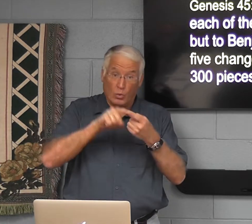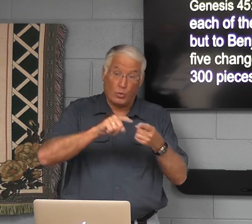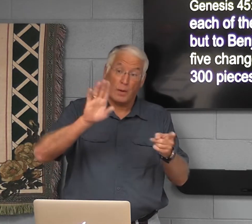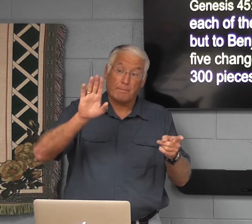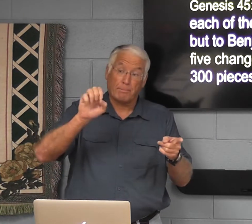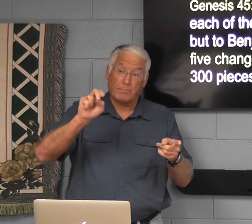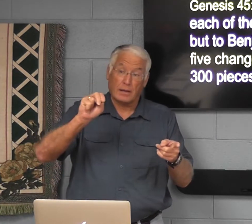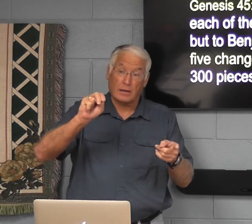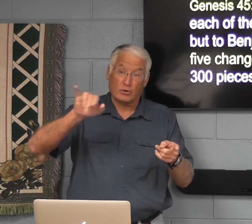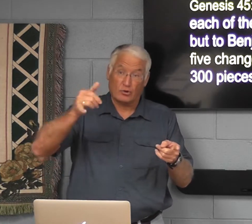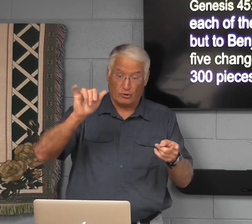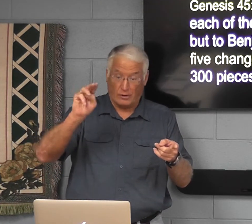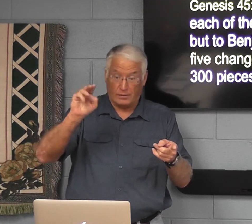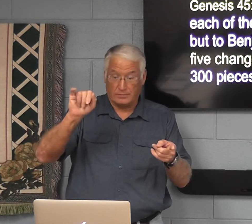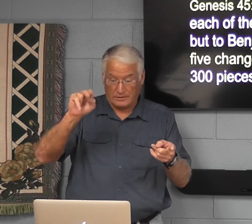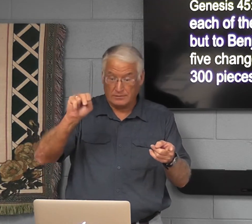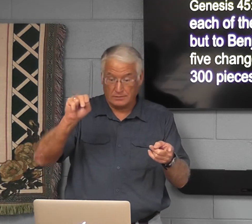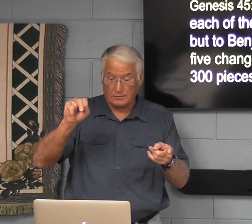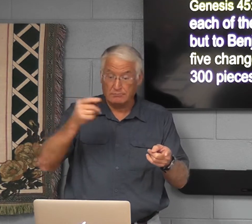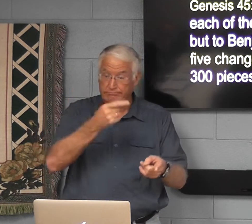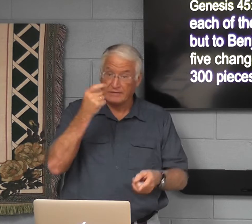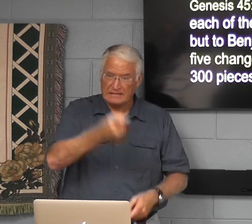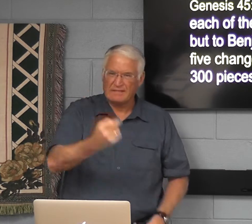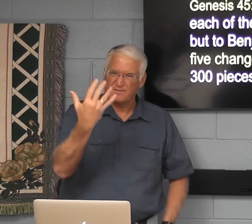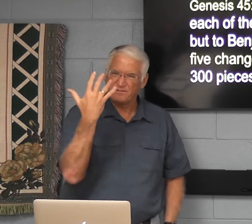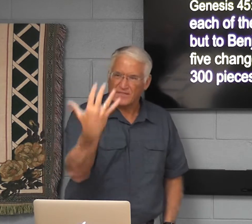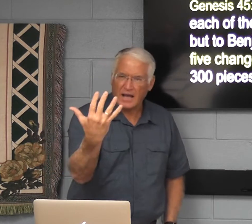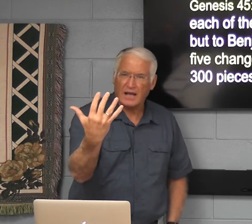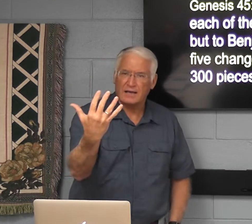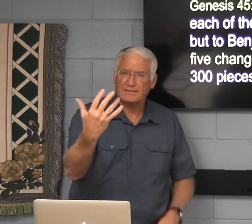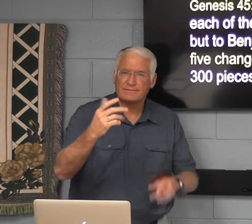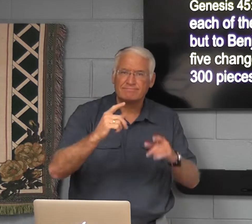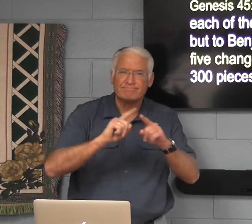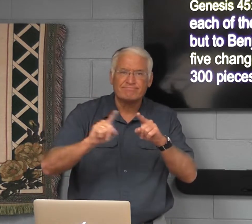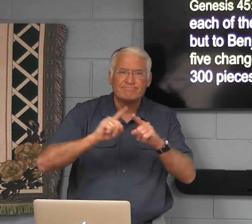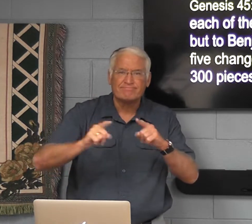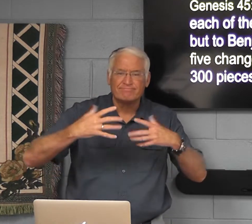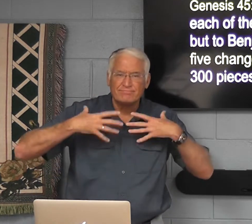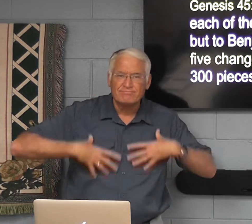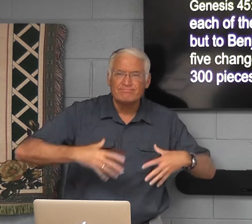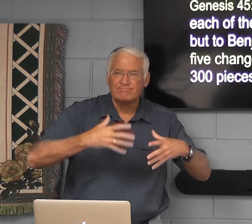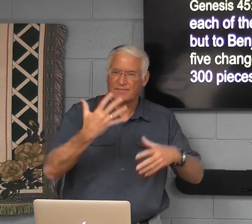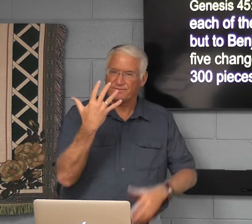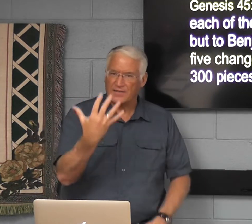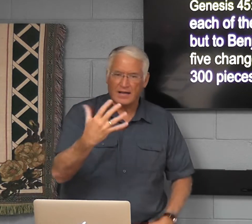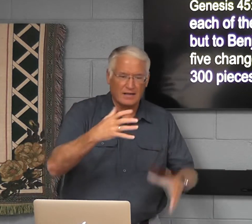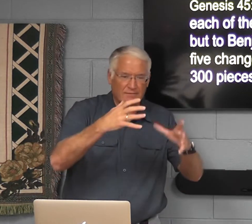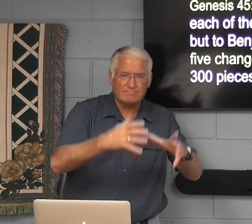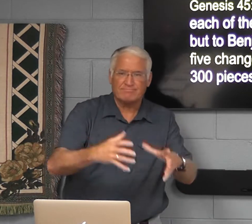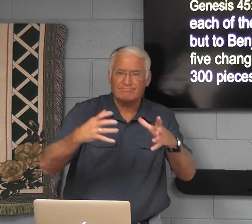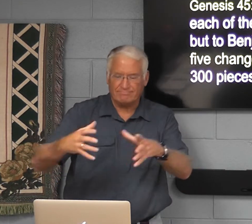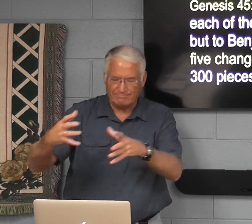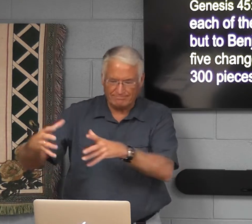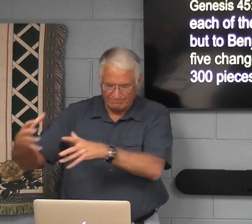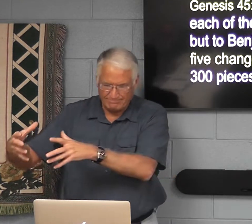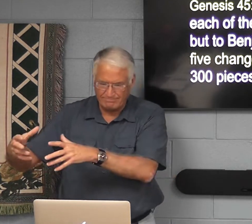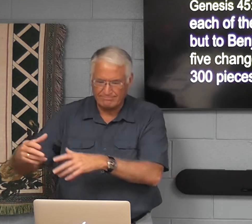But Benjamin, he gave him five. Five different sets of